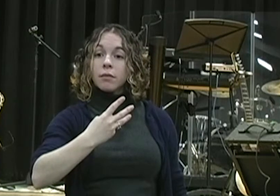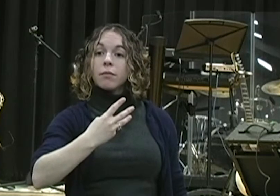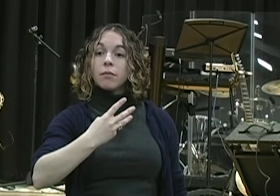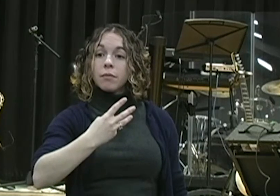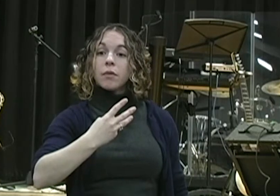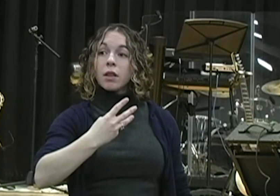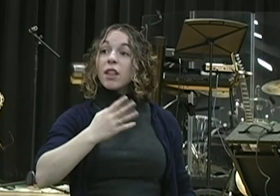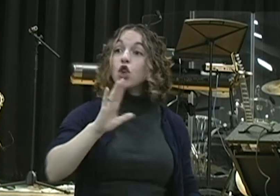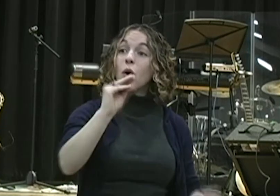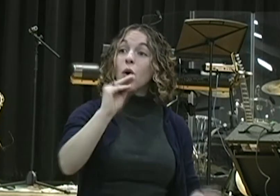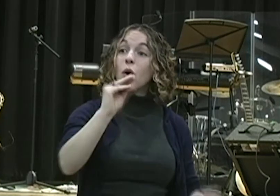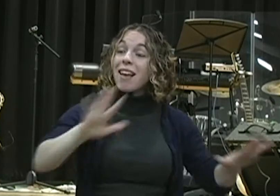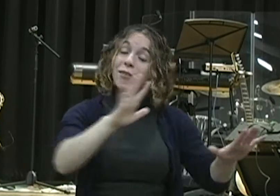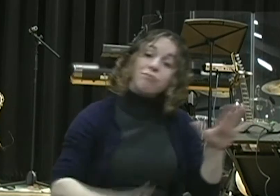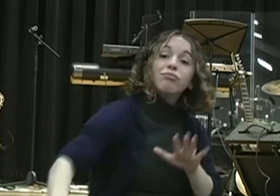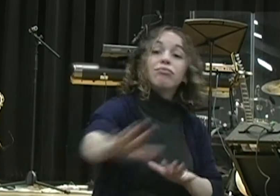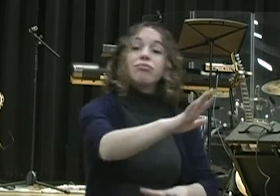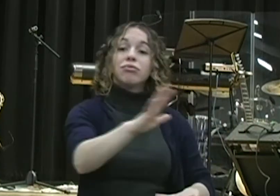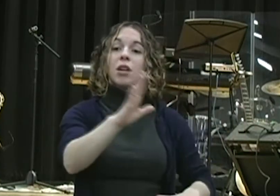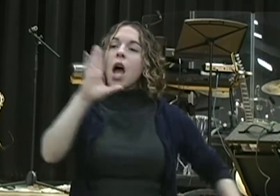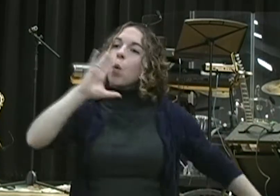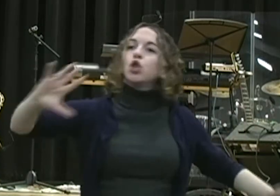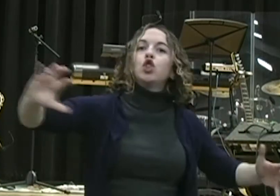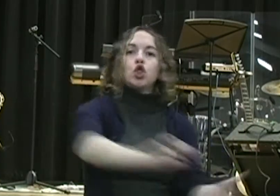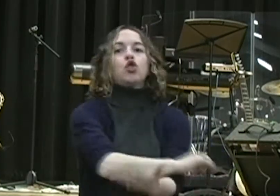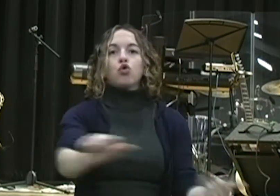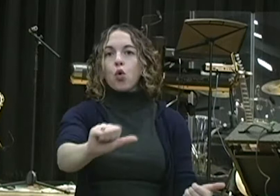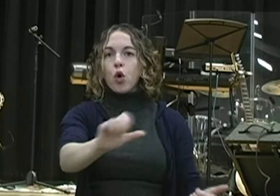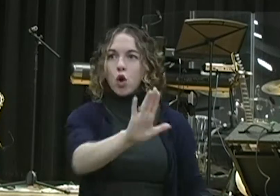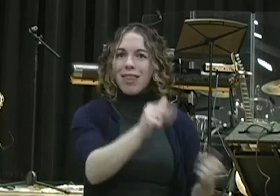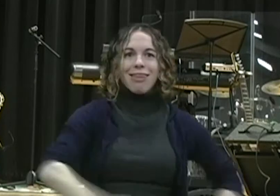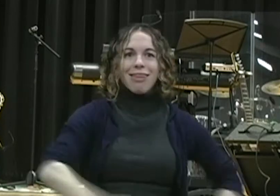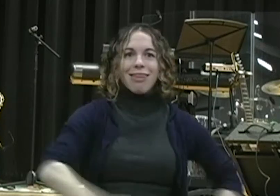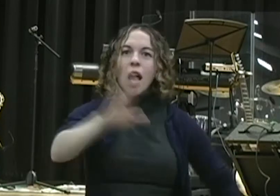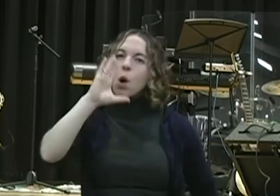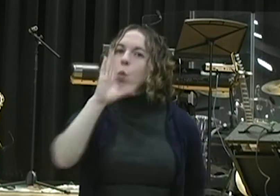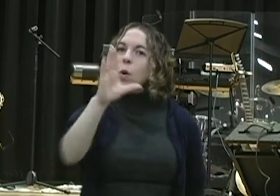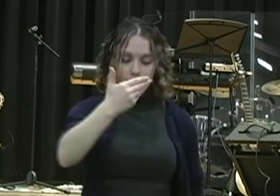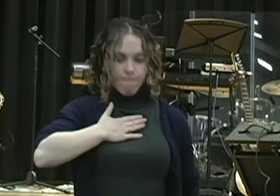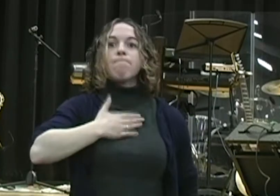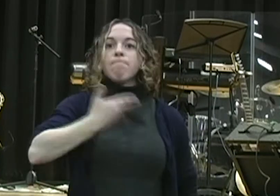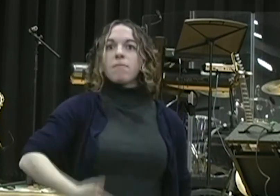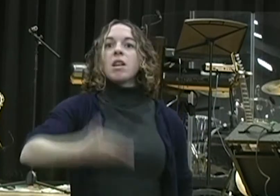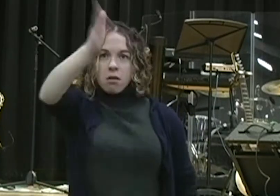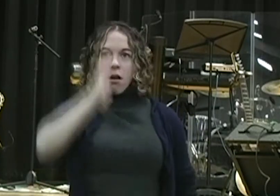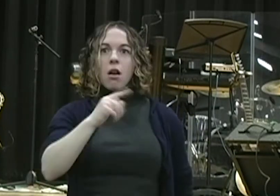round about. And I will utterly destroy them, and I will make them a horror and a hissing and an